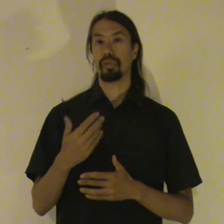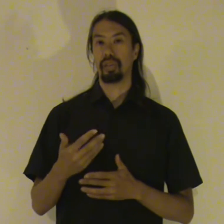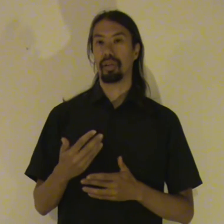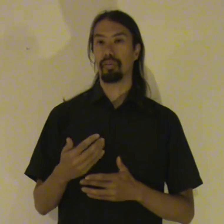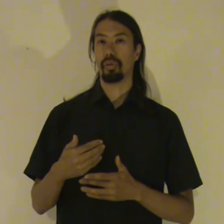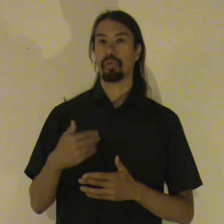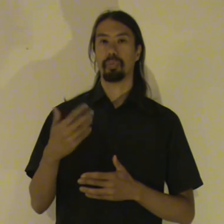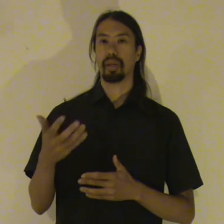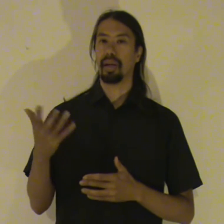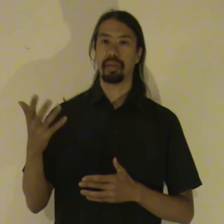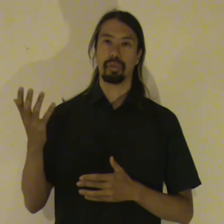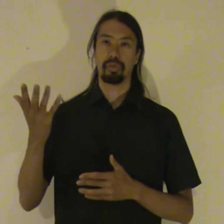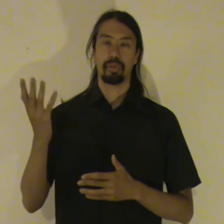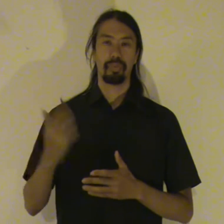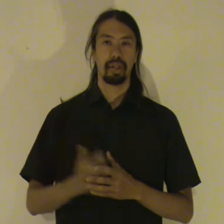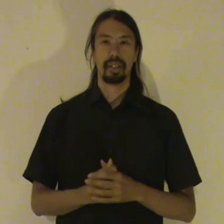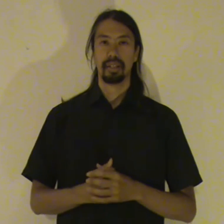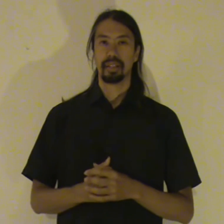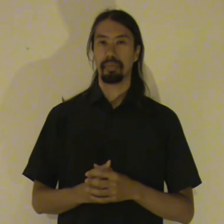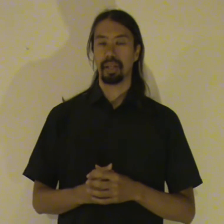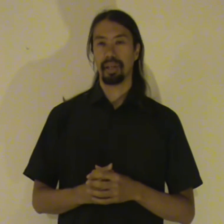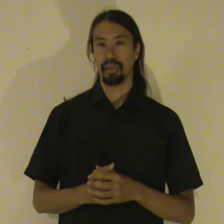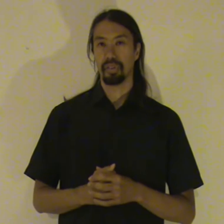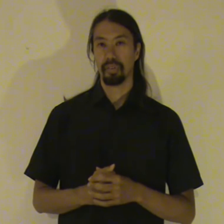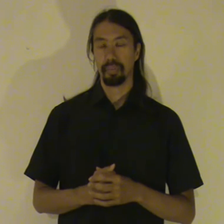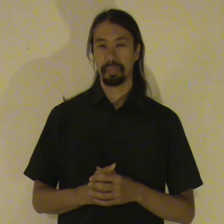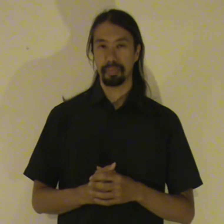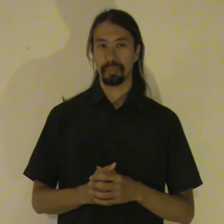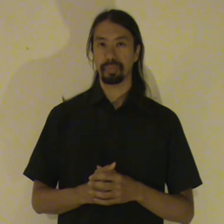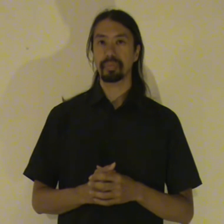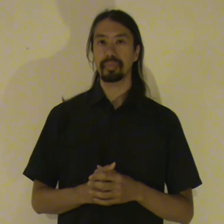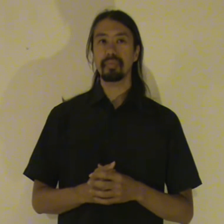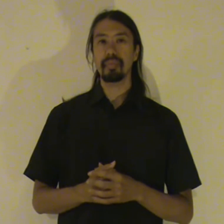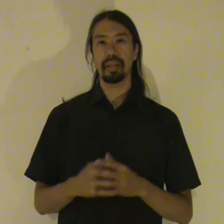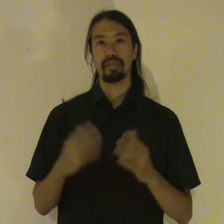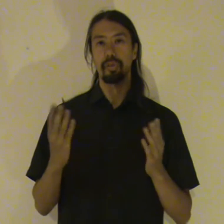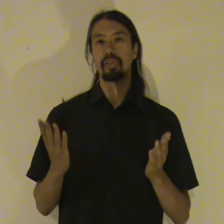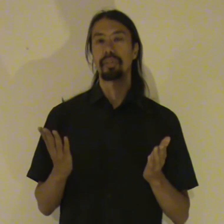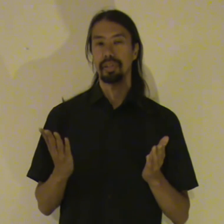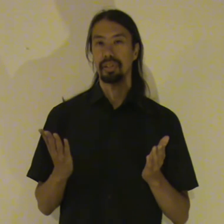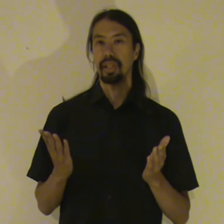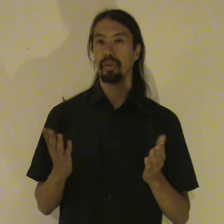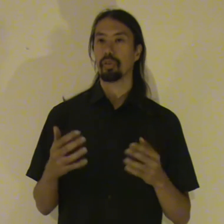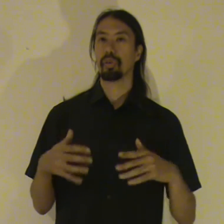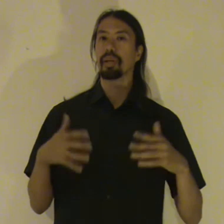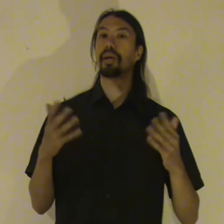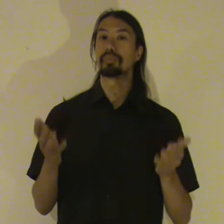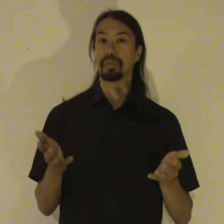yourself. Or from the client. Or from somebody else. Or from And these false images. And can also become true.